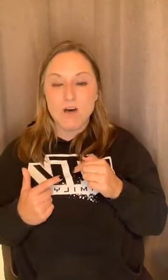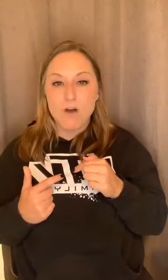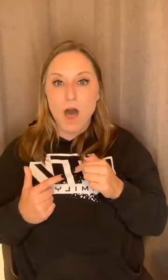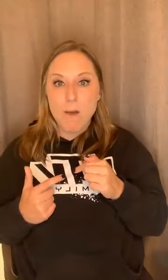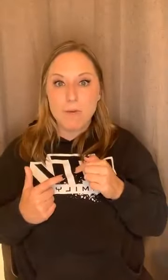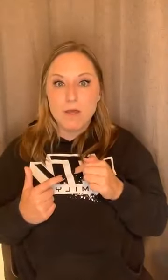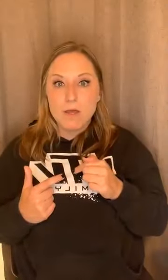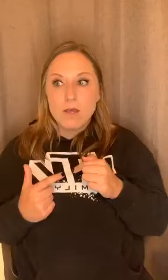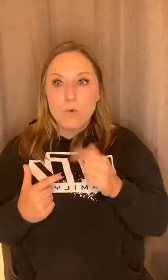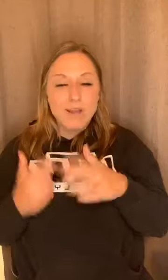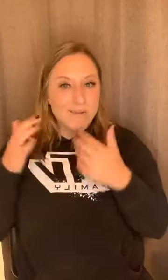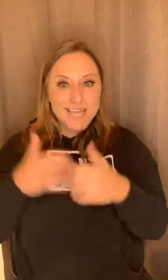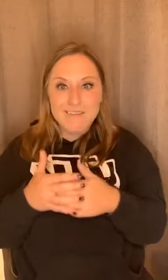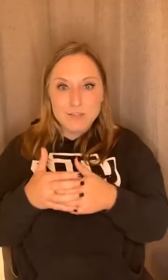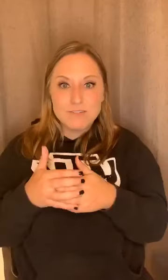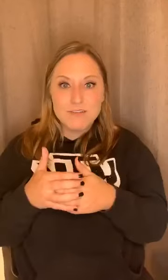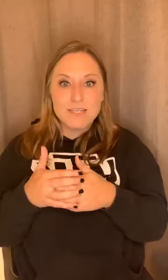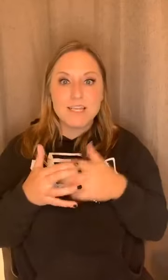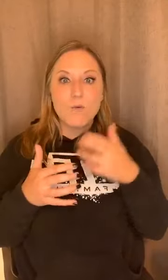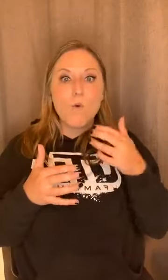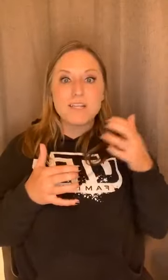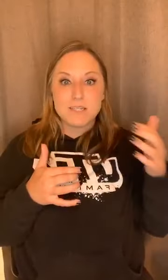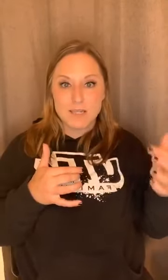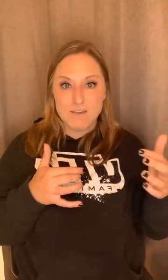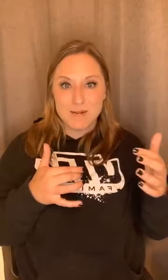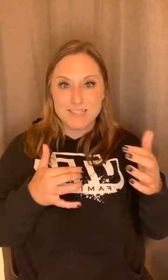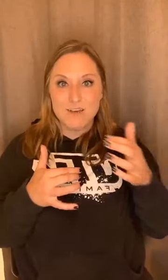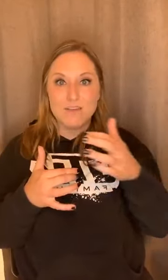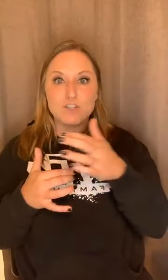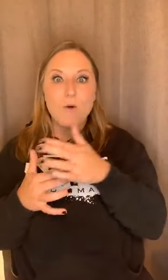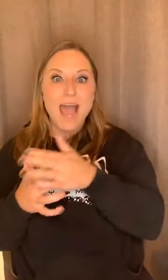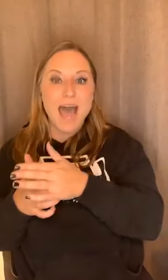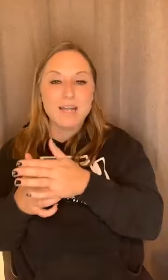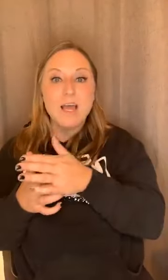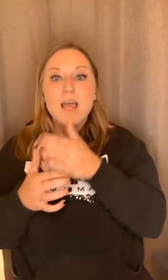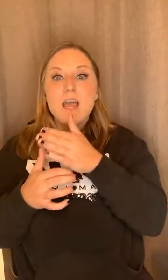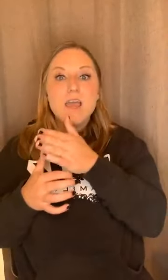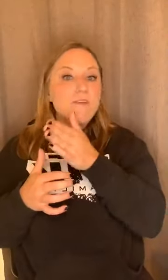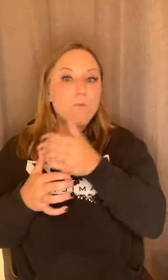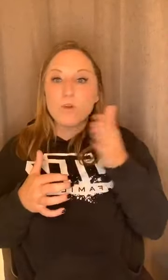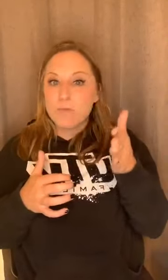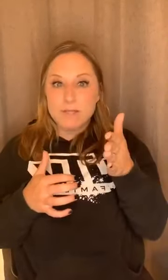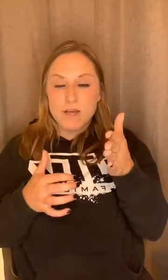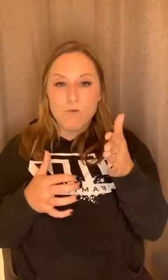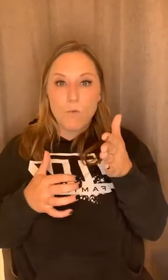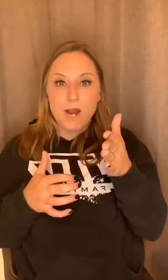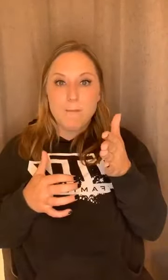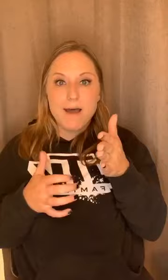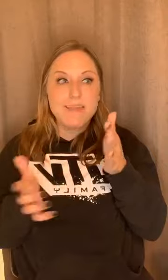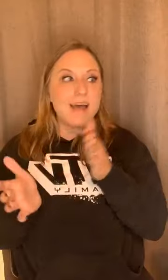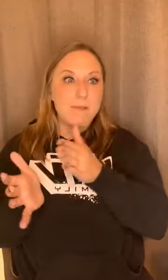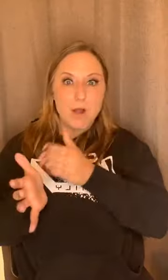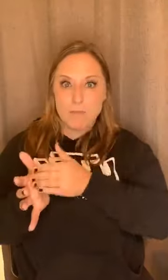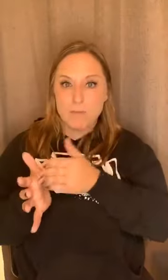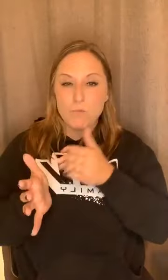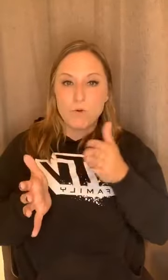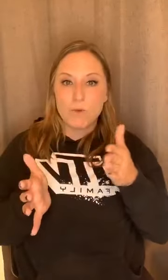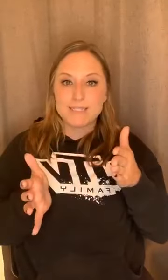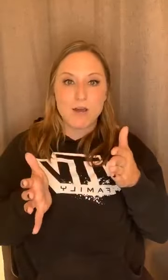up when I was having those feelings than it was to love myself. And so I had, if I wouldn't have been self-aware about that, I probably would have went down